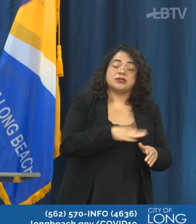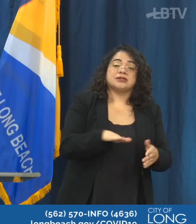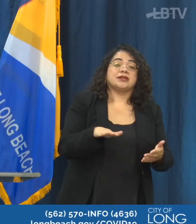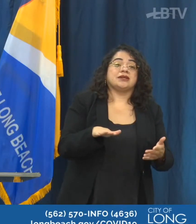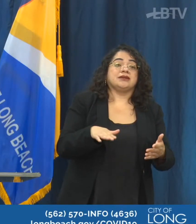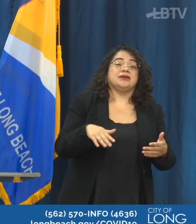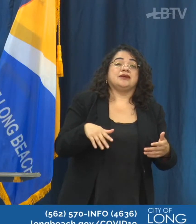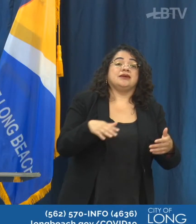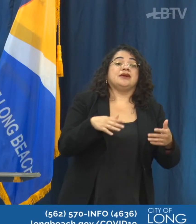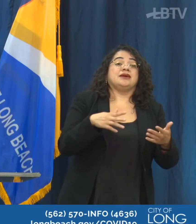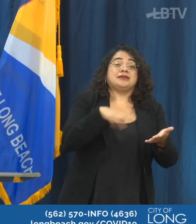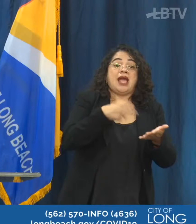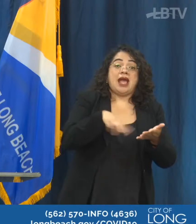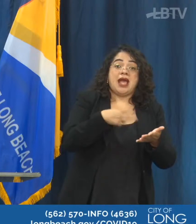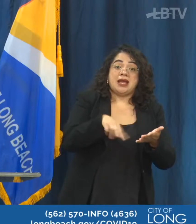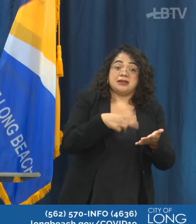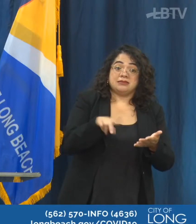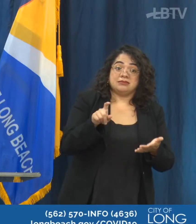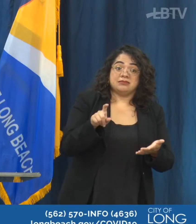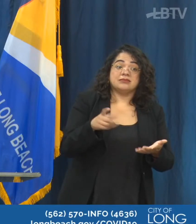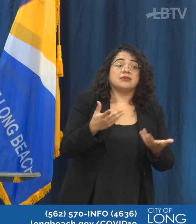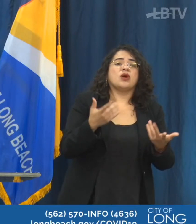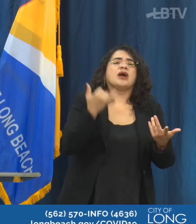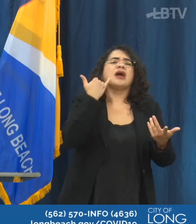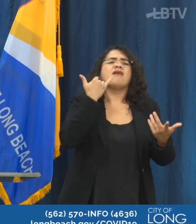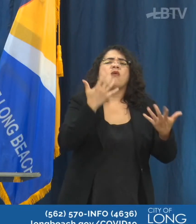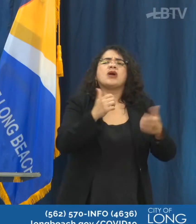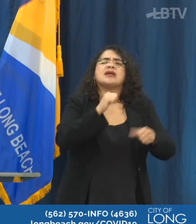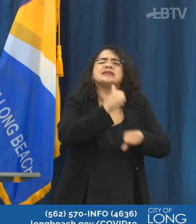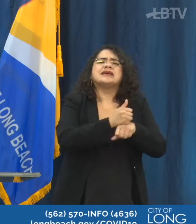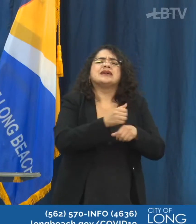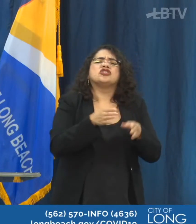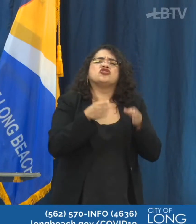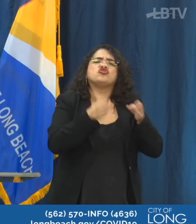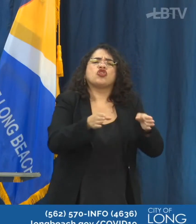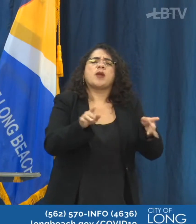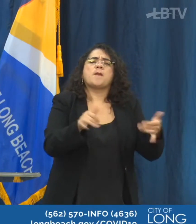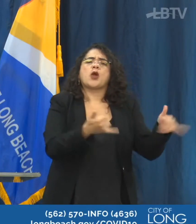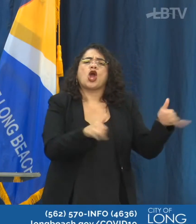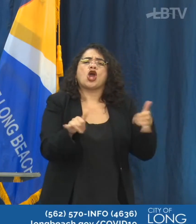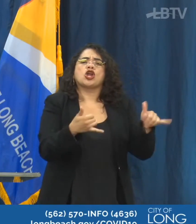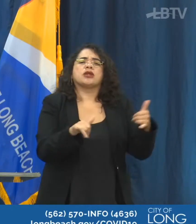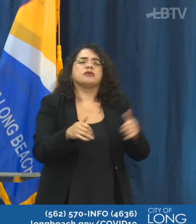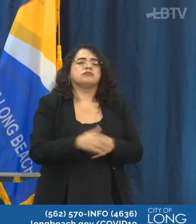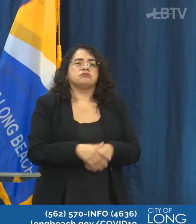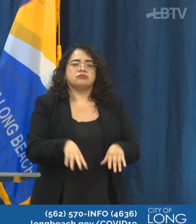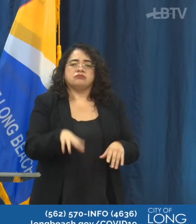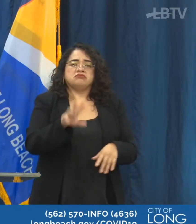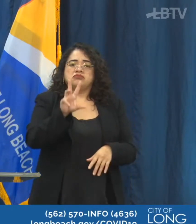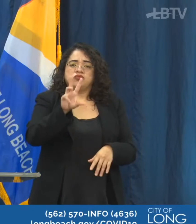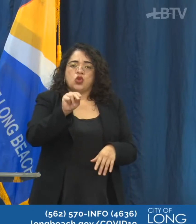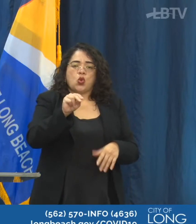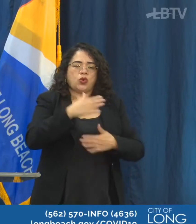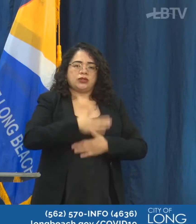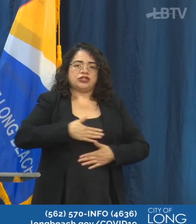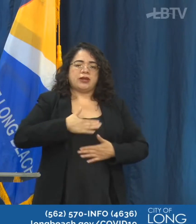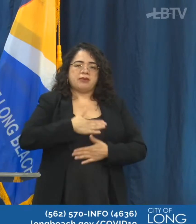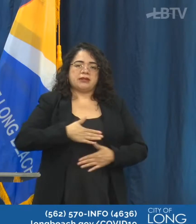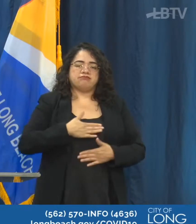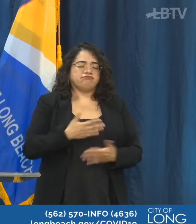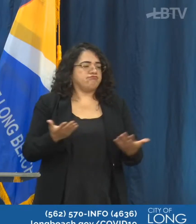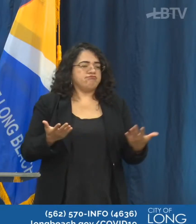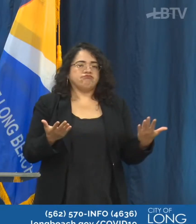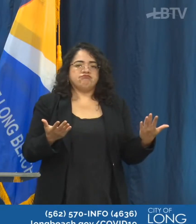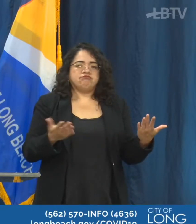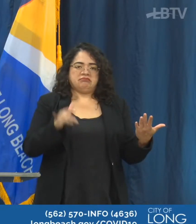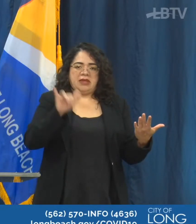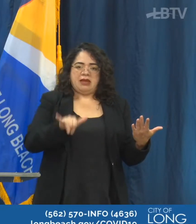residents allowed to have a street party with live music in a neighborhood? At this time, there's no entertainment allowed. So no live bands, no live dancing,